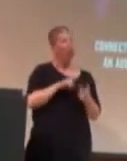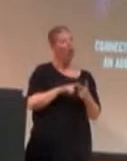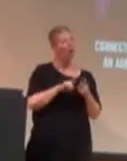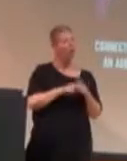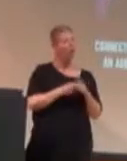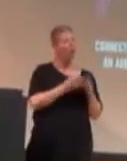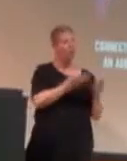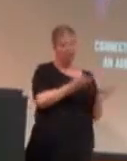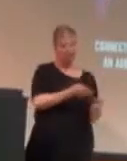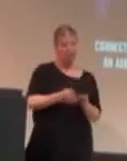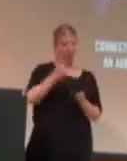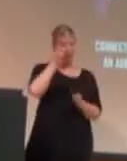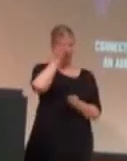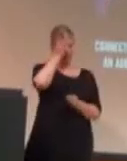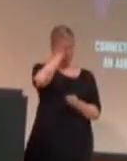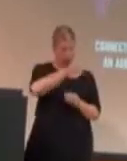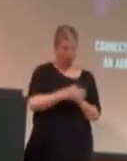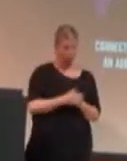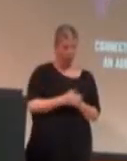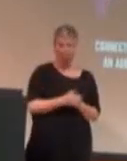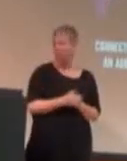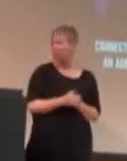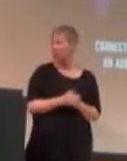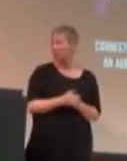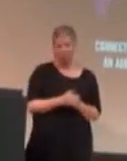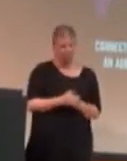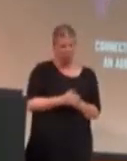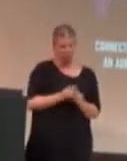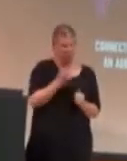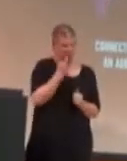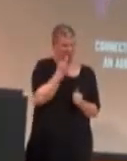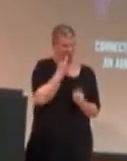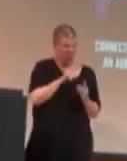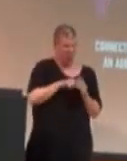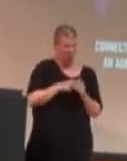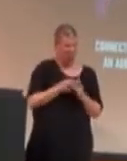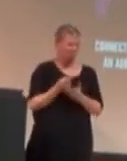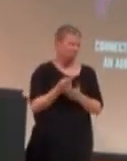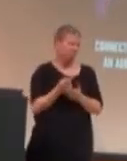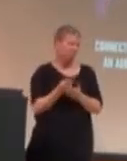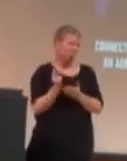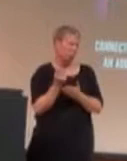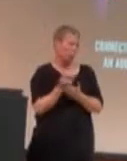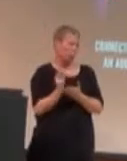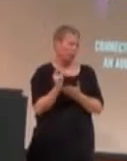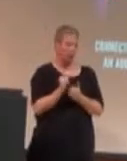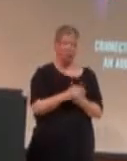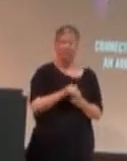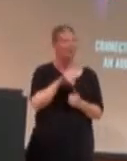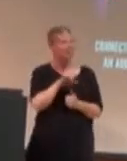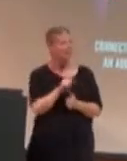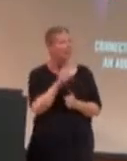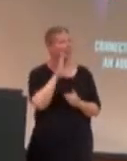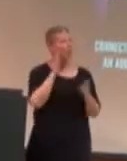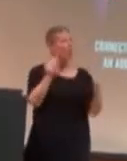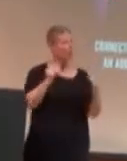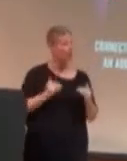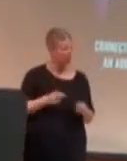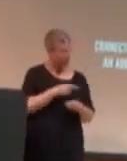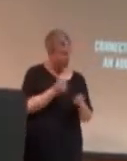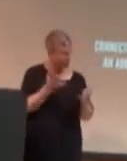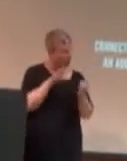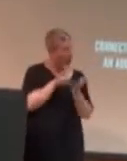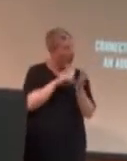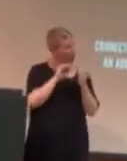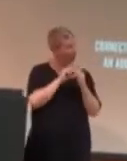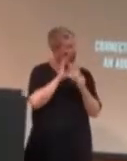planning for the future just a few weeks ago. So, yes, I will move on from there. If you want to learn